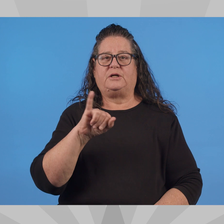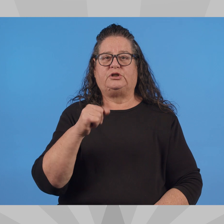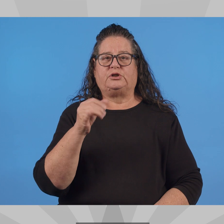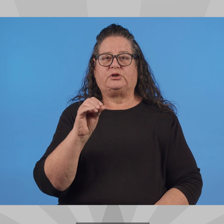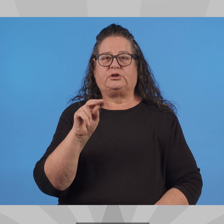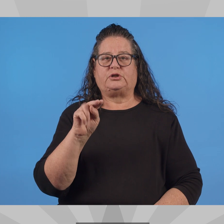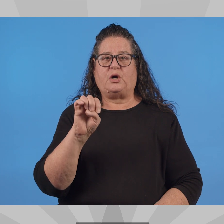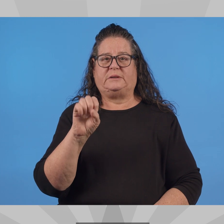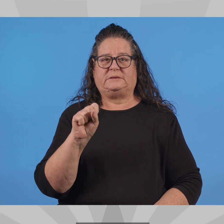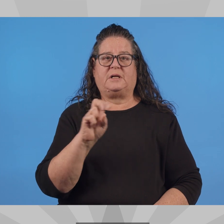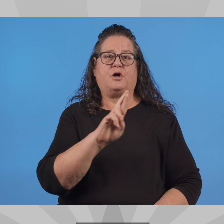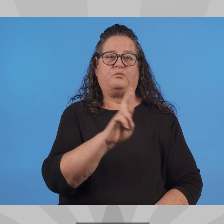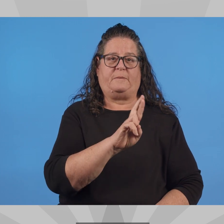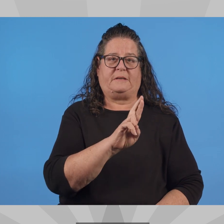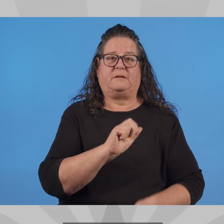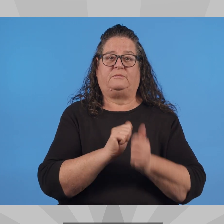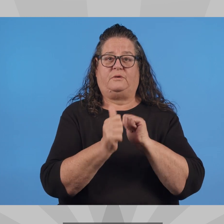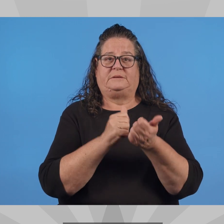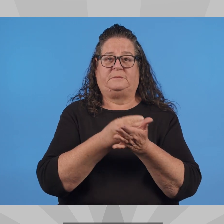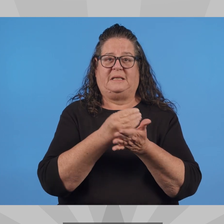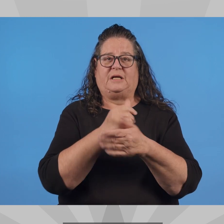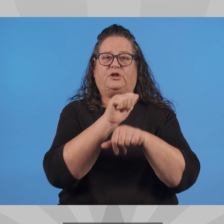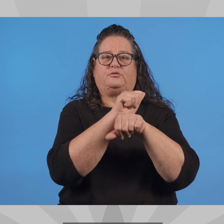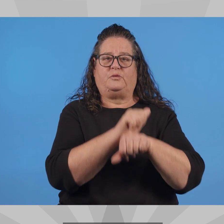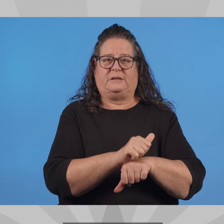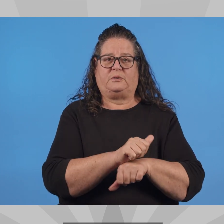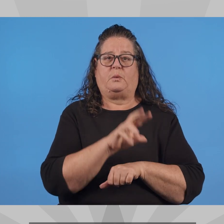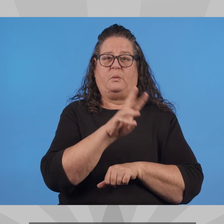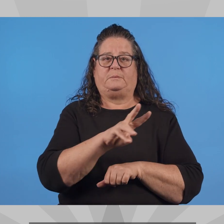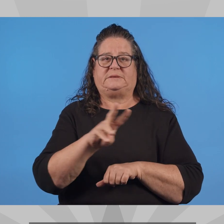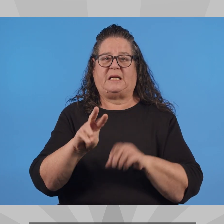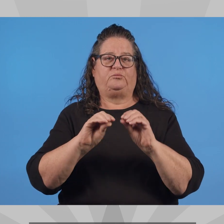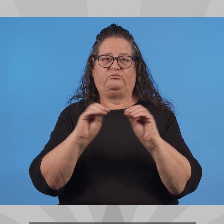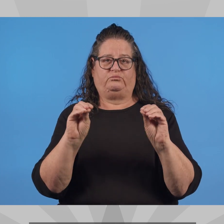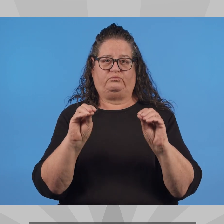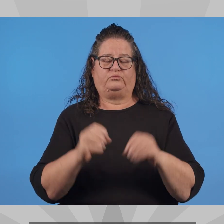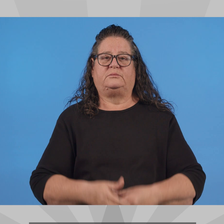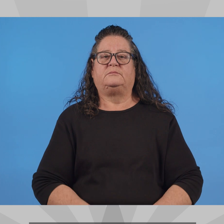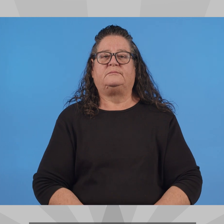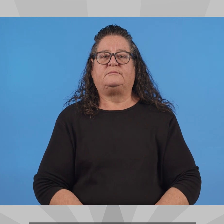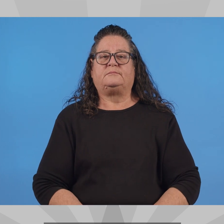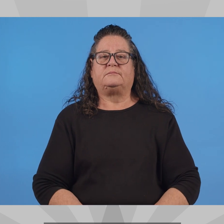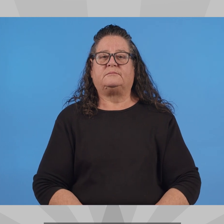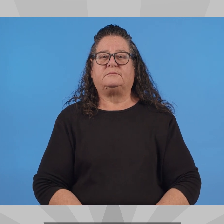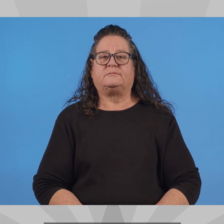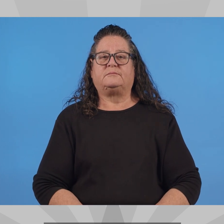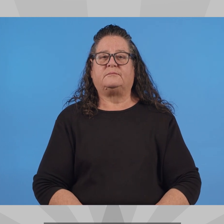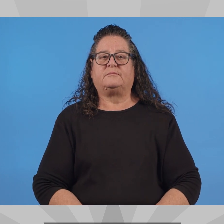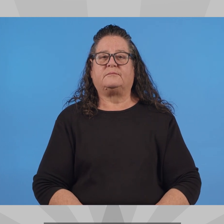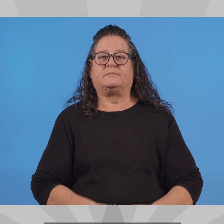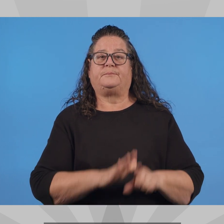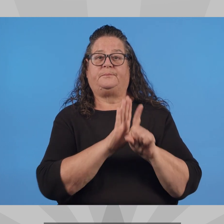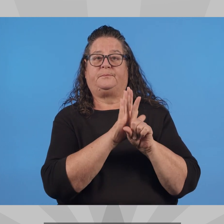Diana Jones Party Republican Campaign Funding Traditional Website